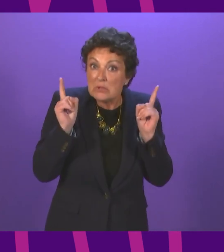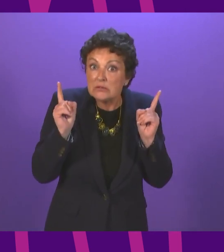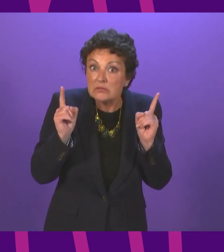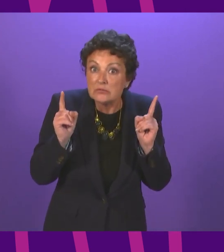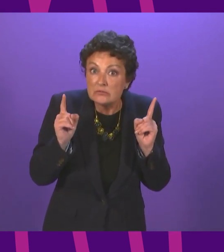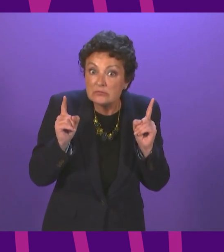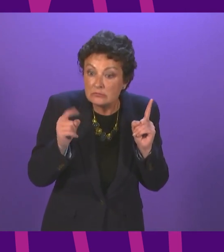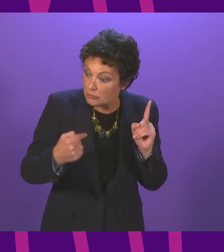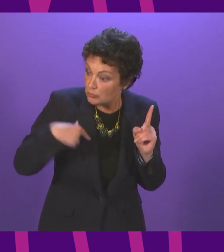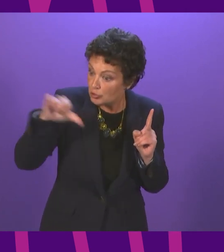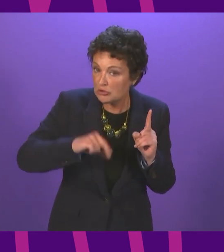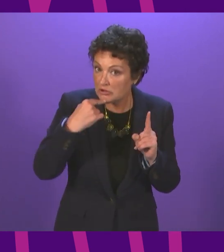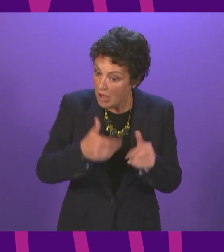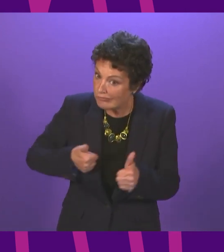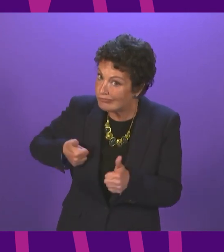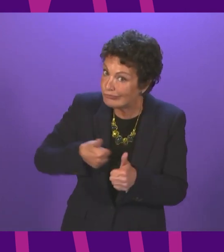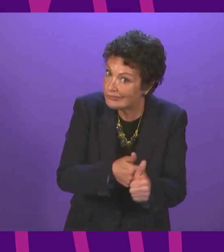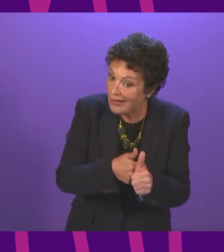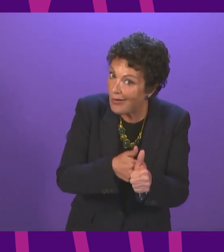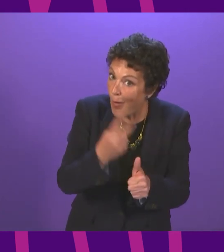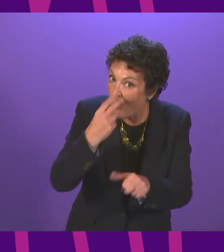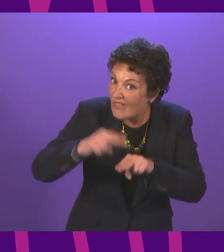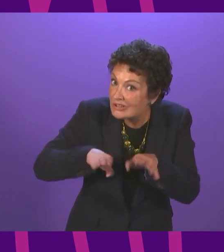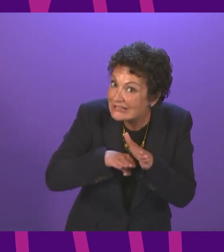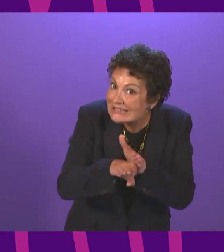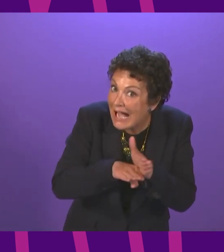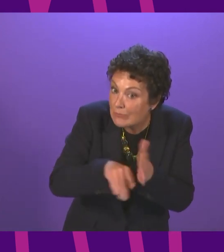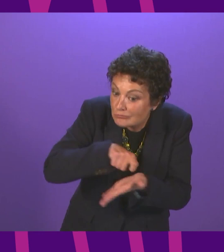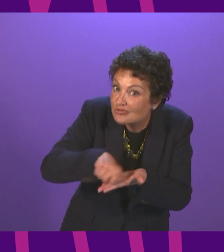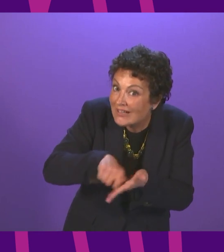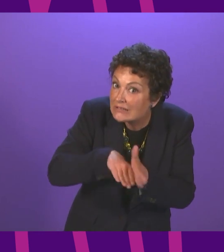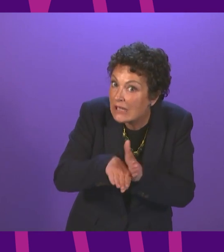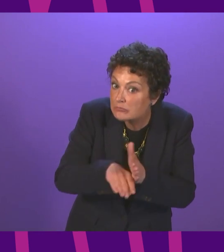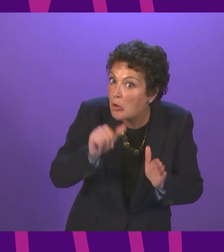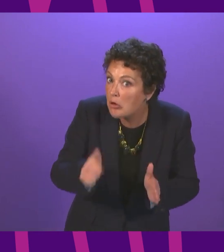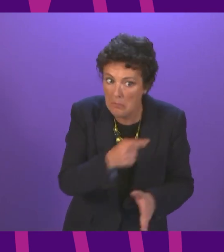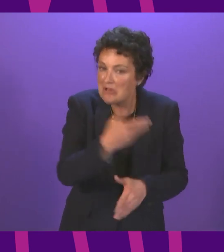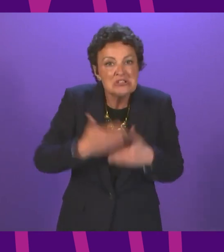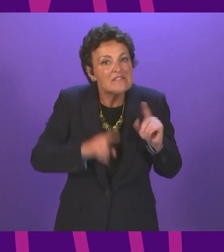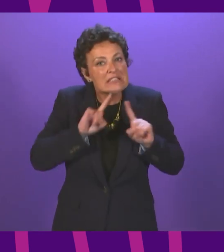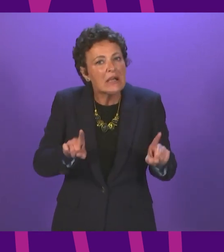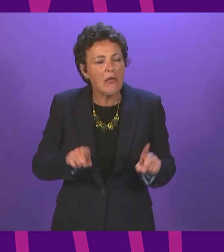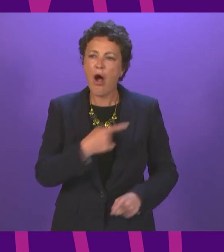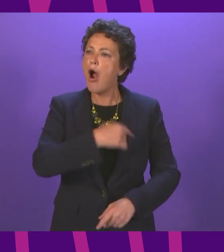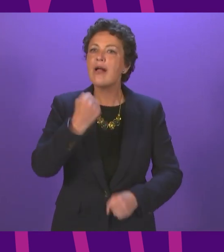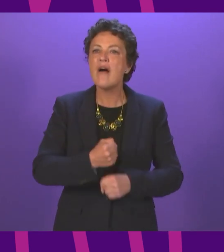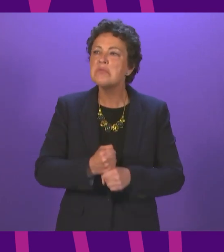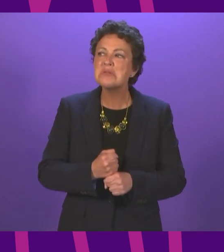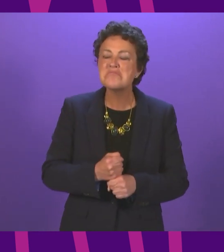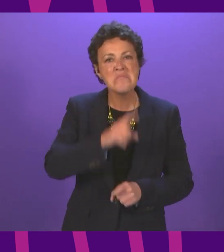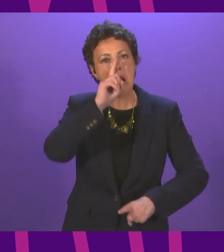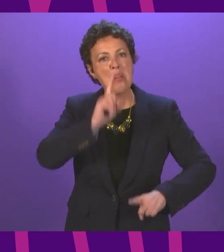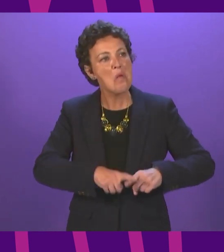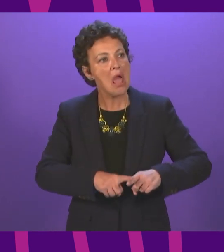clearly say if she is for or against exams. But she absolutely did not in that answer. Her government no longer seems to value